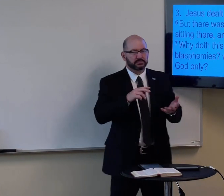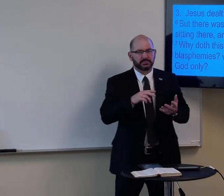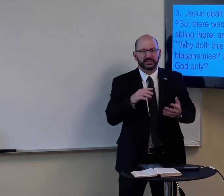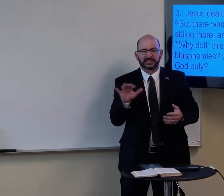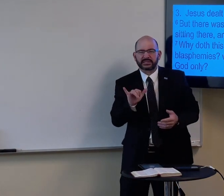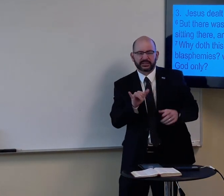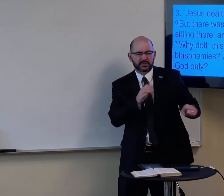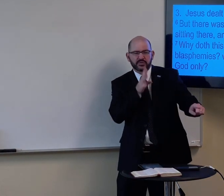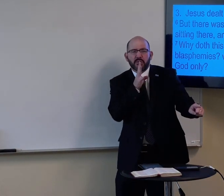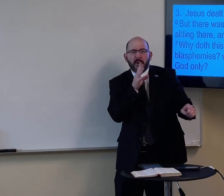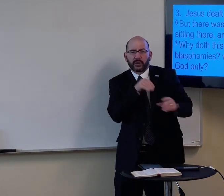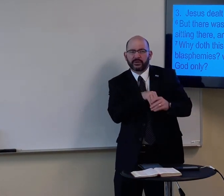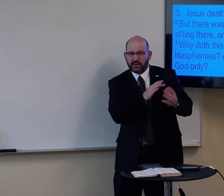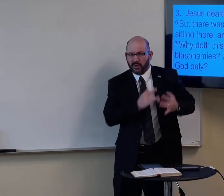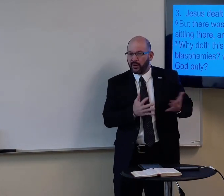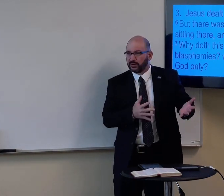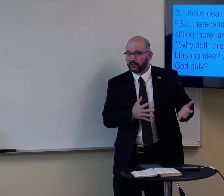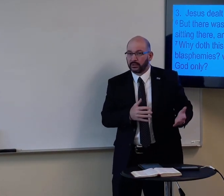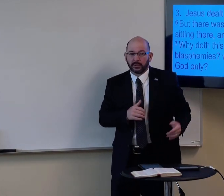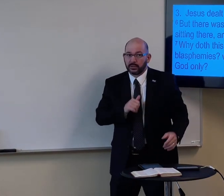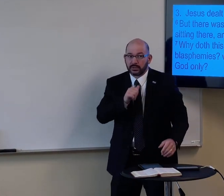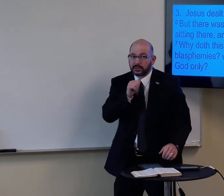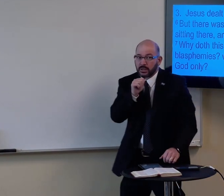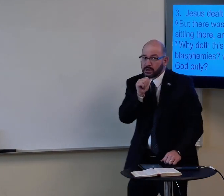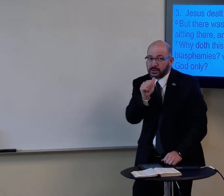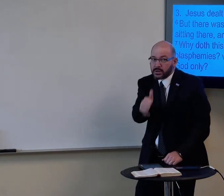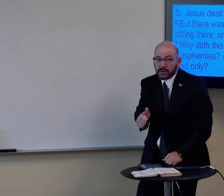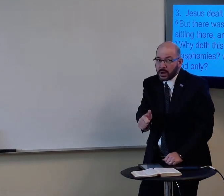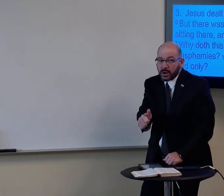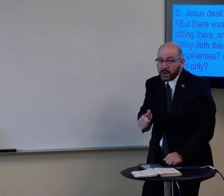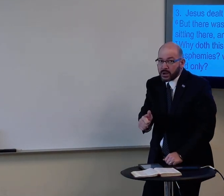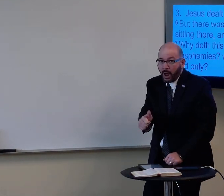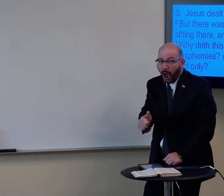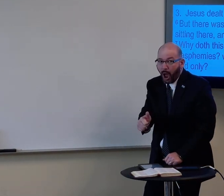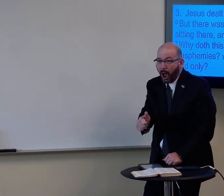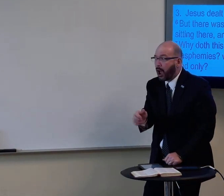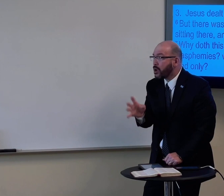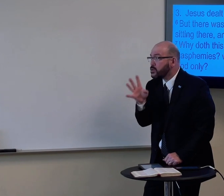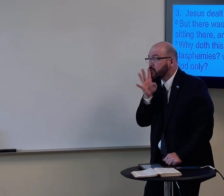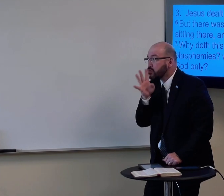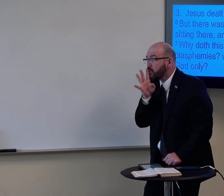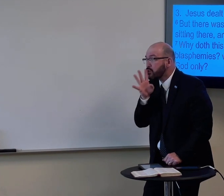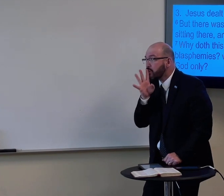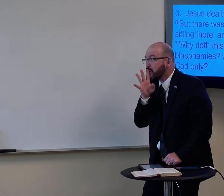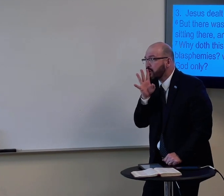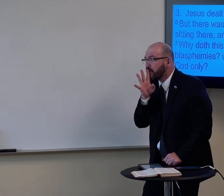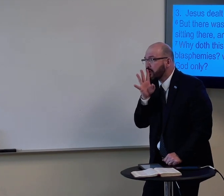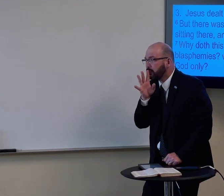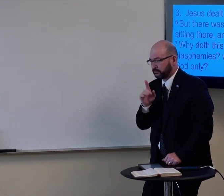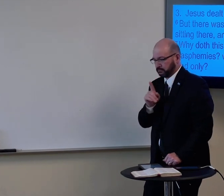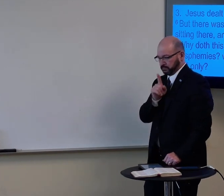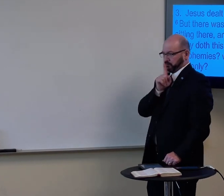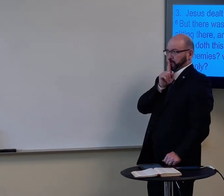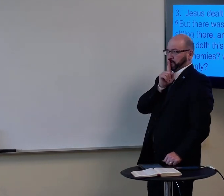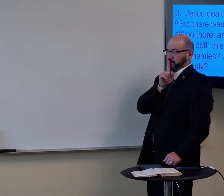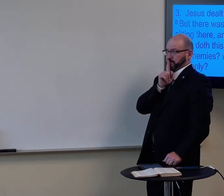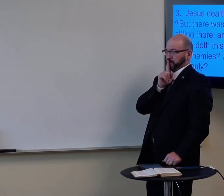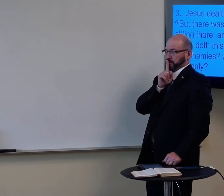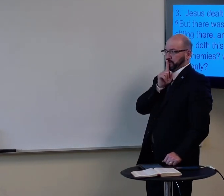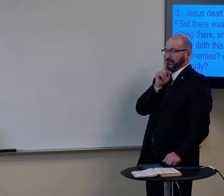That means like they were like kind of talking to themselves in their head. They weren't speaking words out loud. They were just